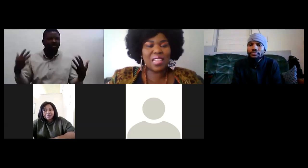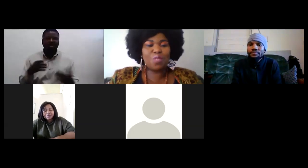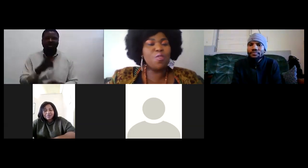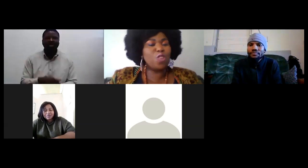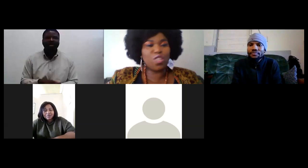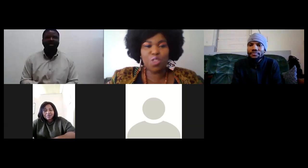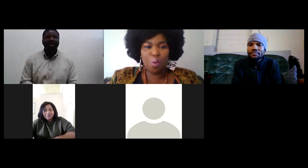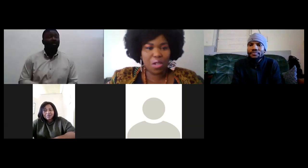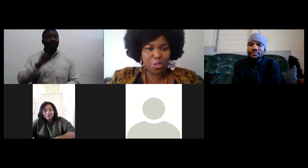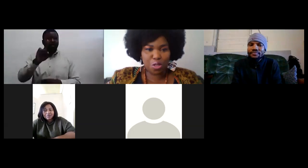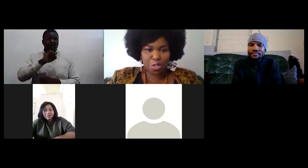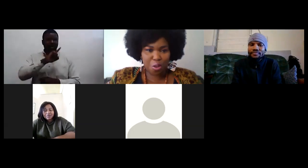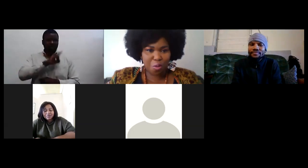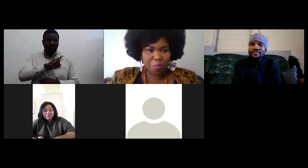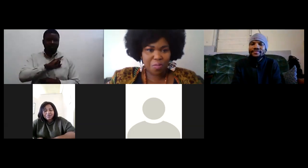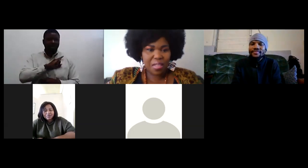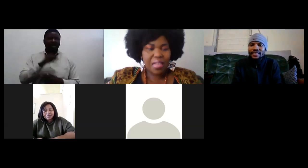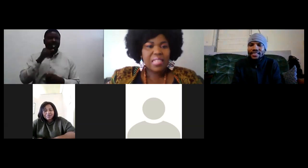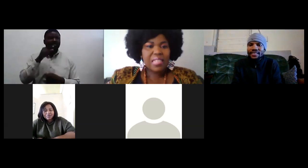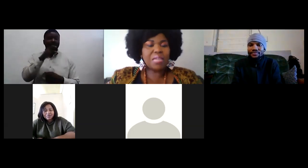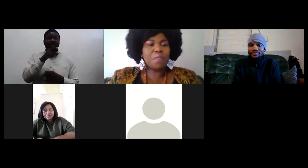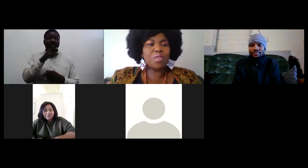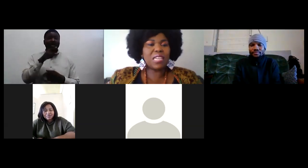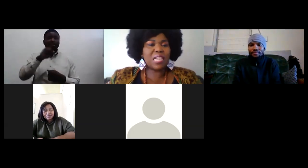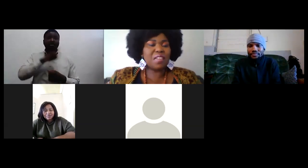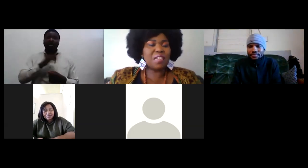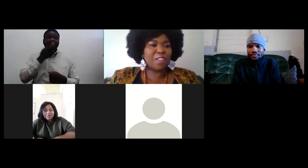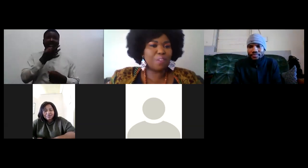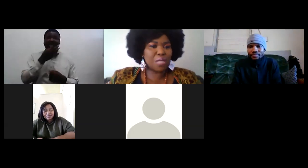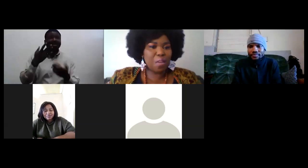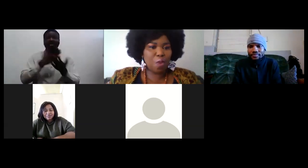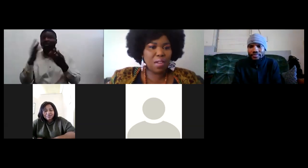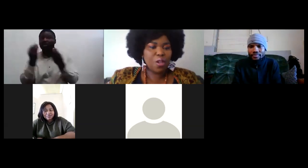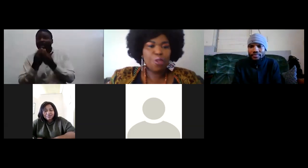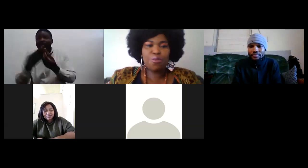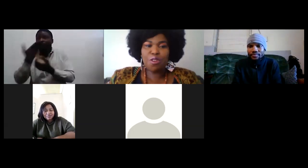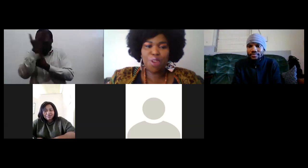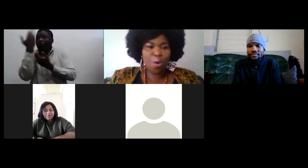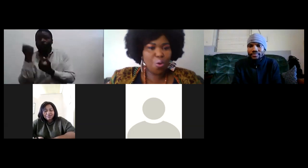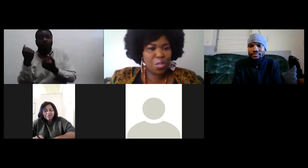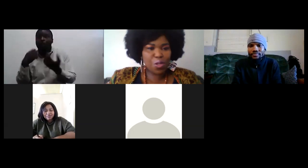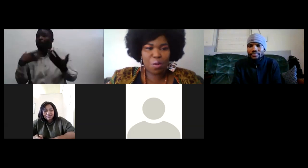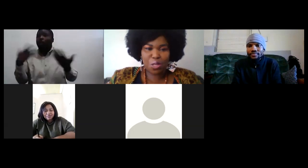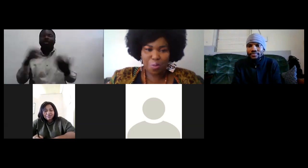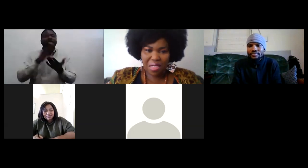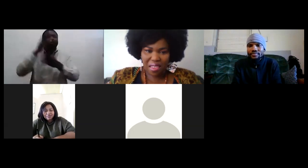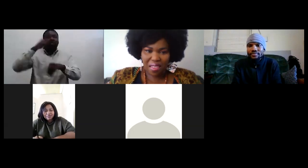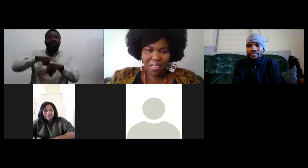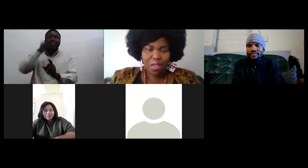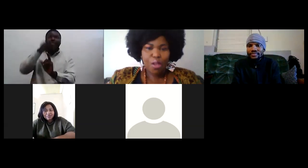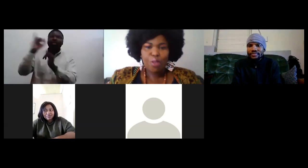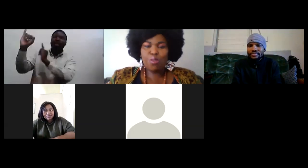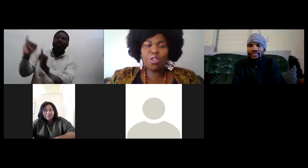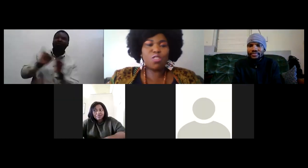is said that you you don't know what you don't know sometimes you get an invite from someone you don't know who is going to be there